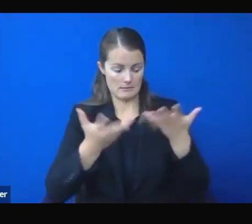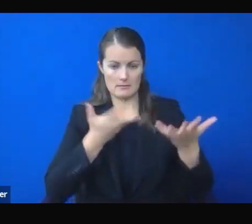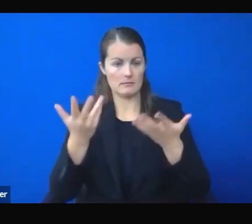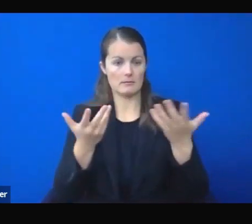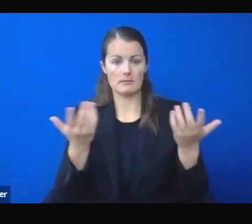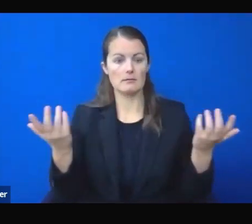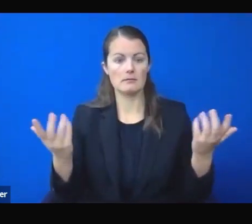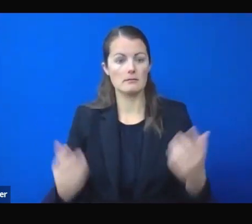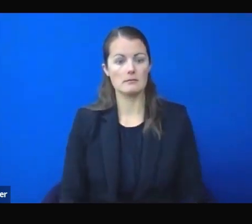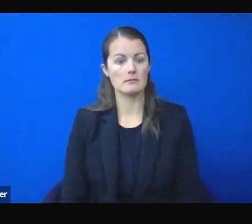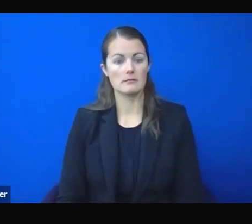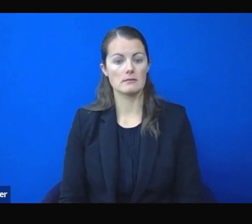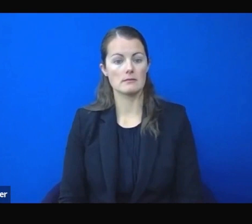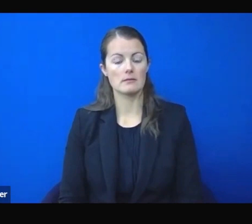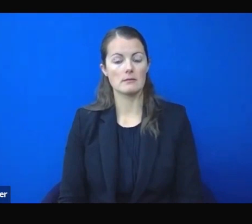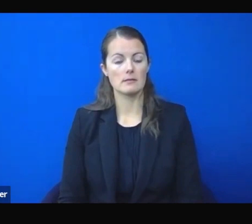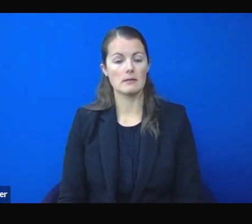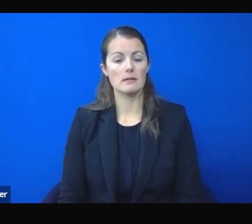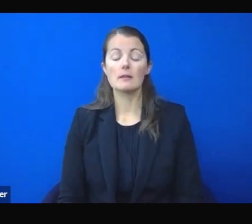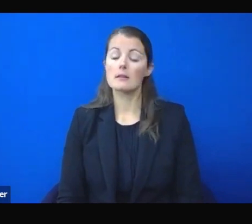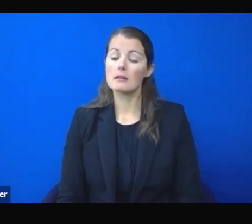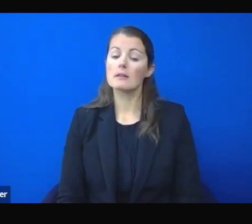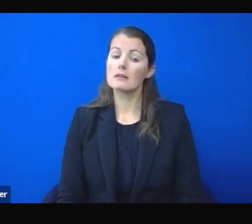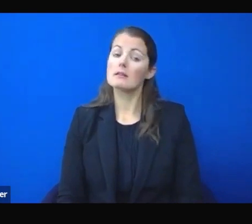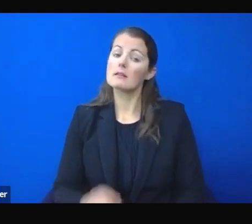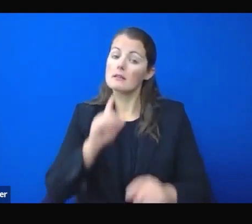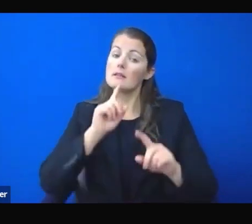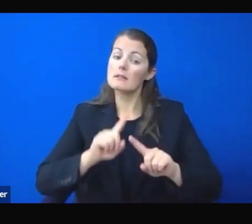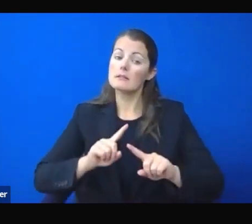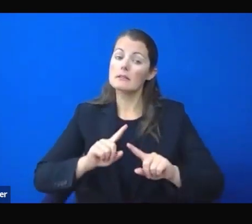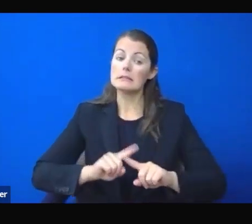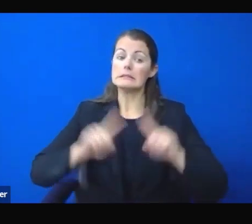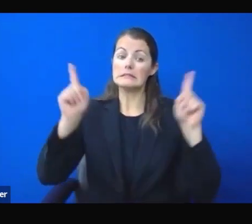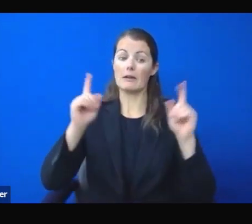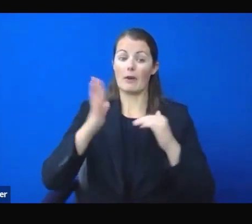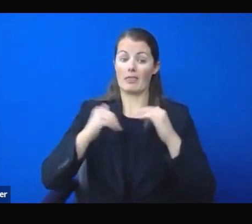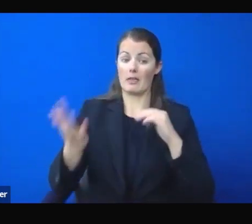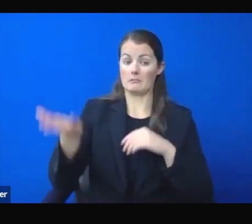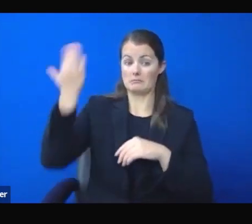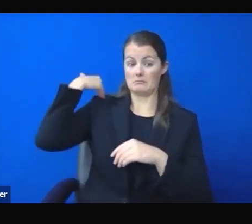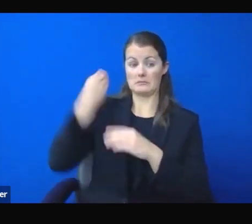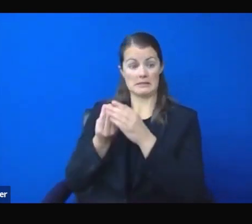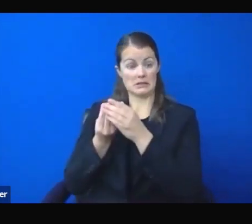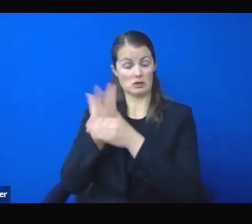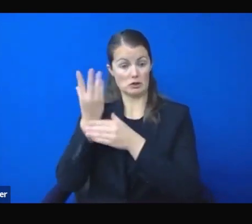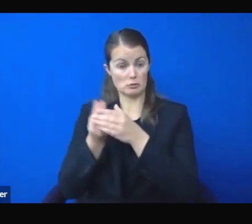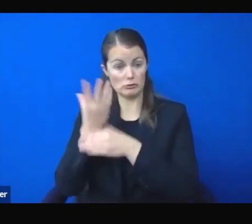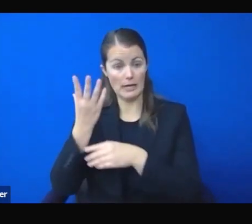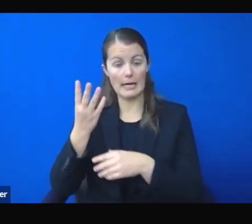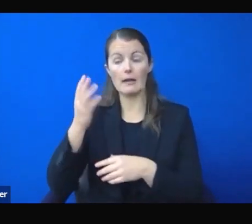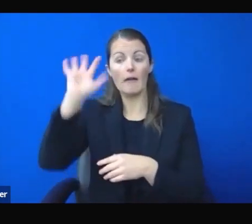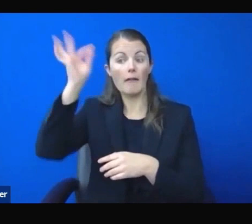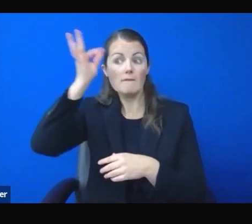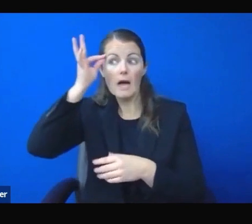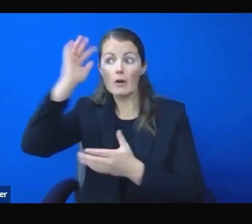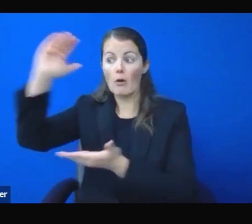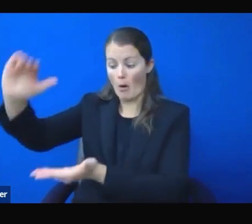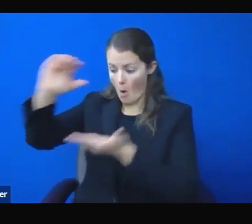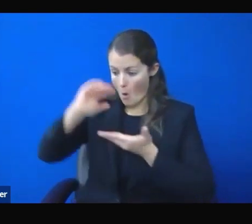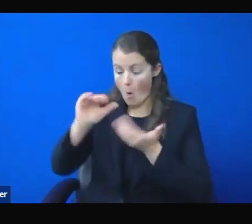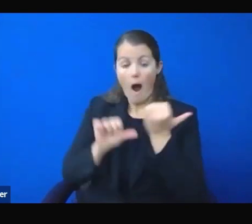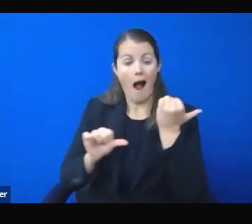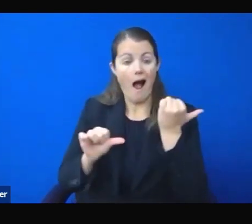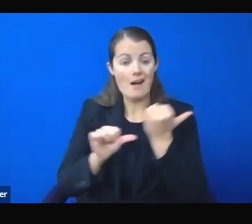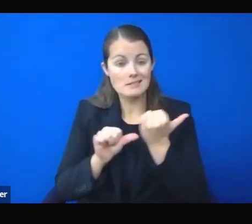This is a stark difference from the spring when the additional assistance of the federal government helped many of Nevada's most vulnerable workers displaced